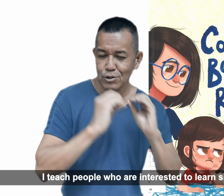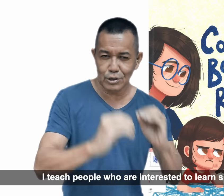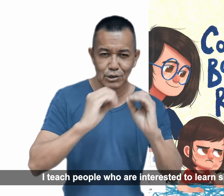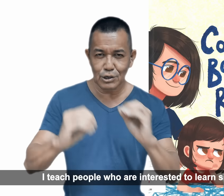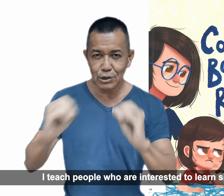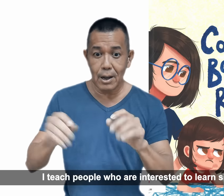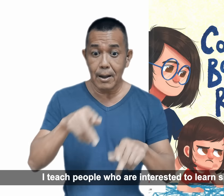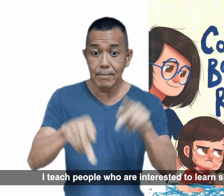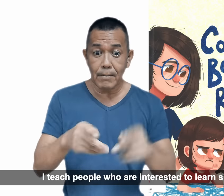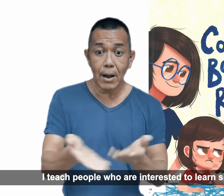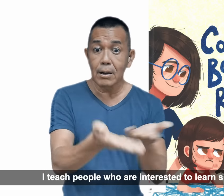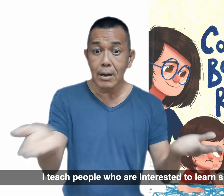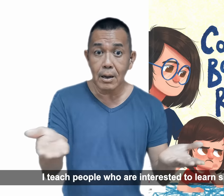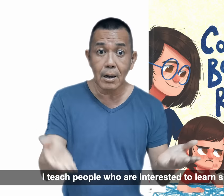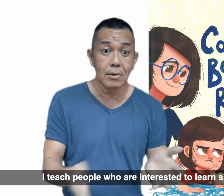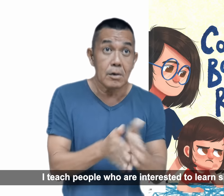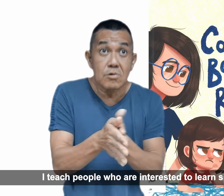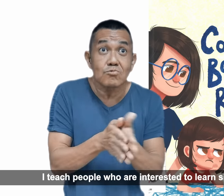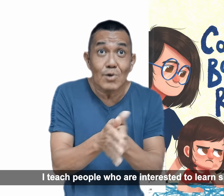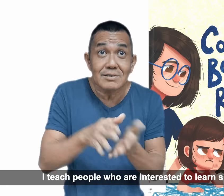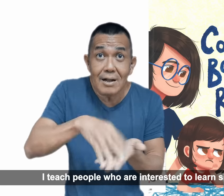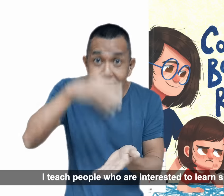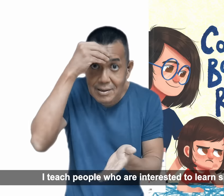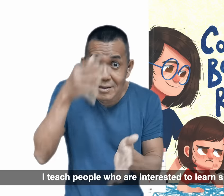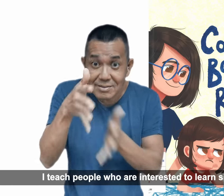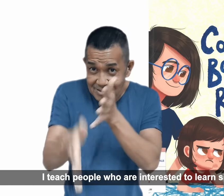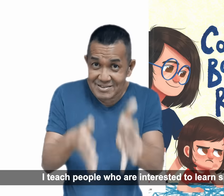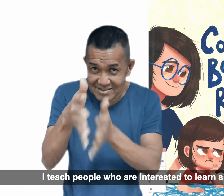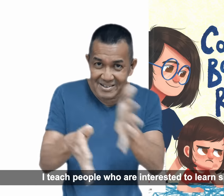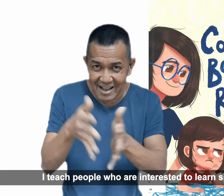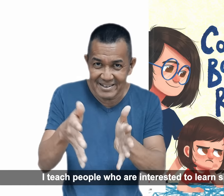I teach people who are interested to learn sign.